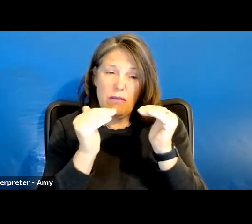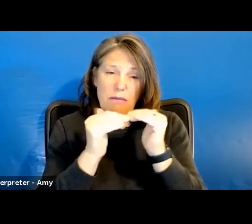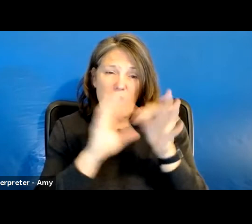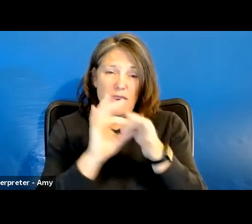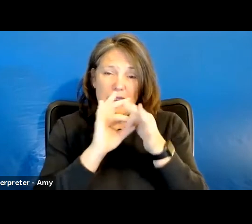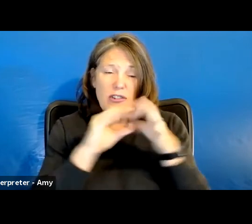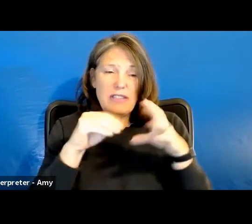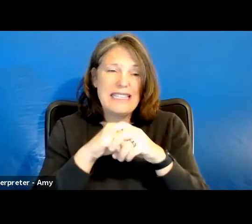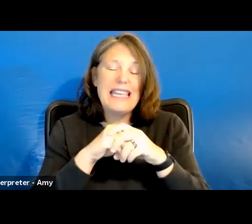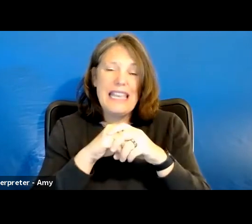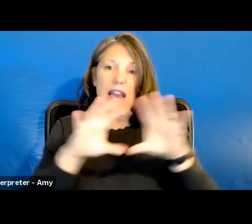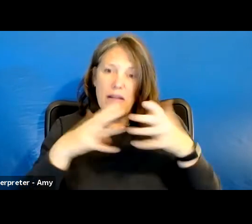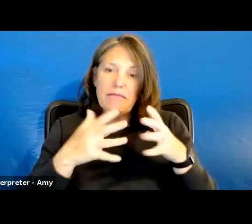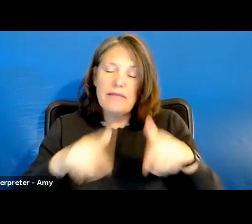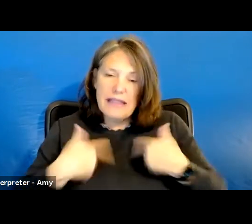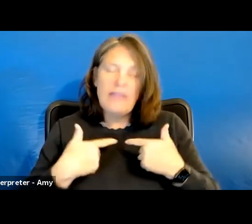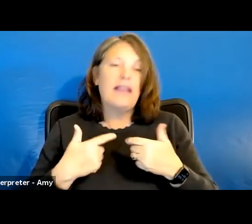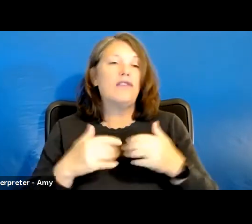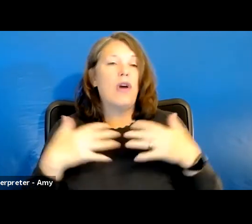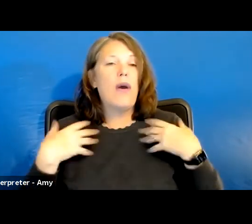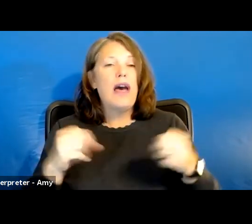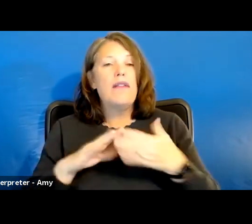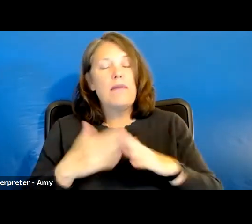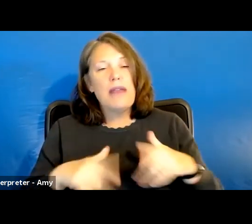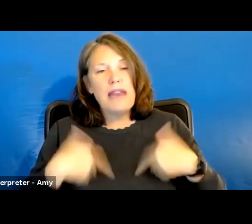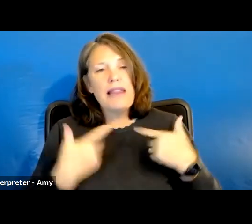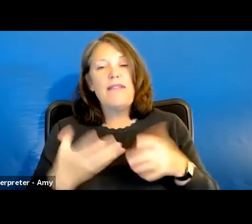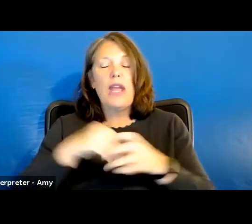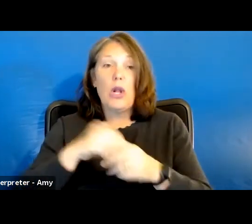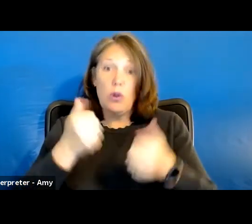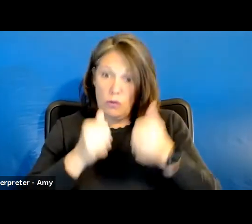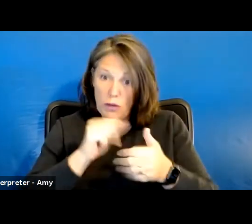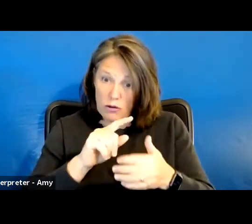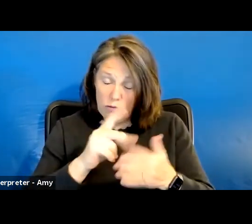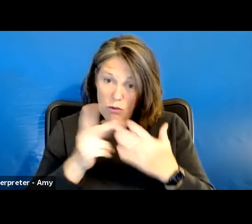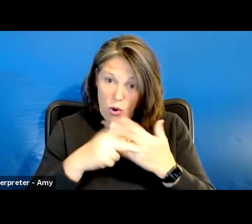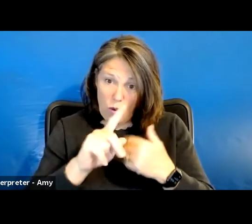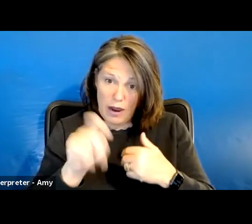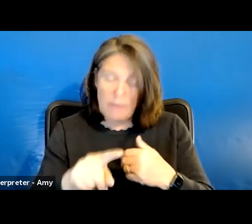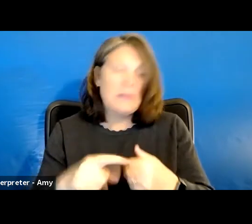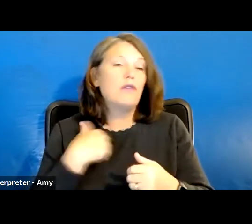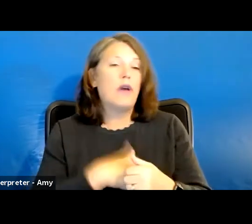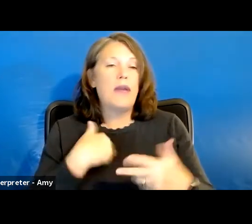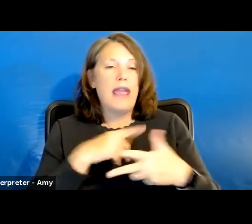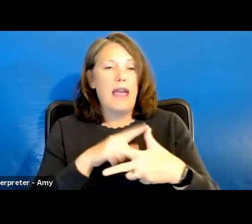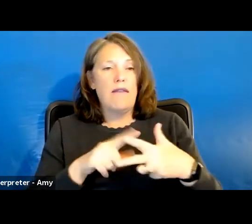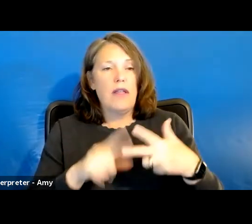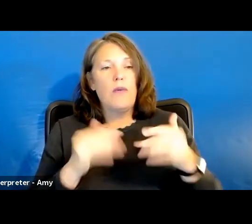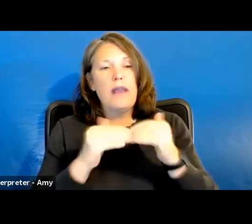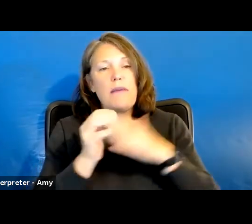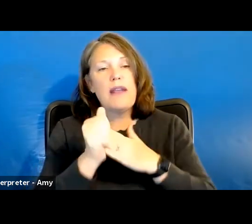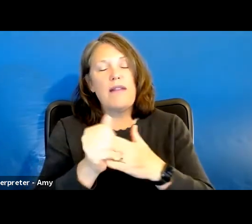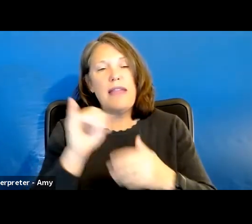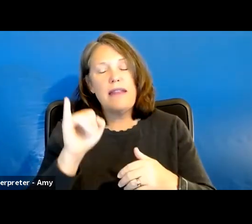So Healthy Community Living includes which programs. So we have three peer-led independent living